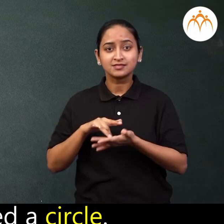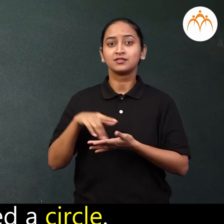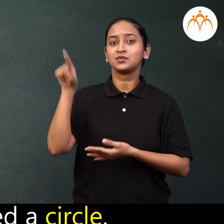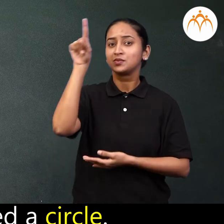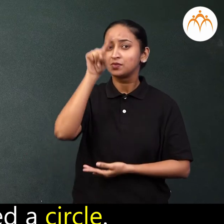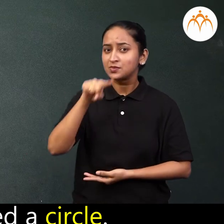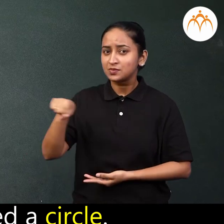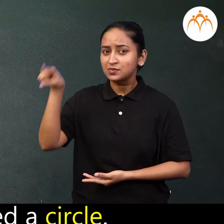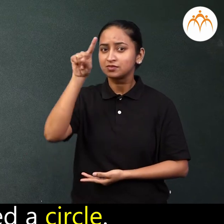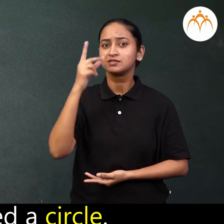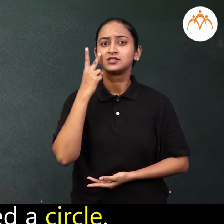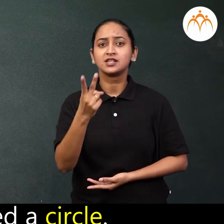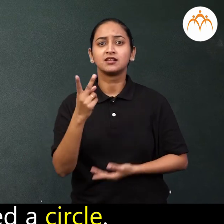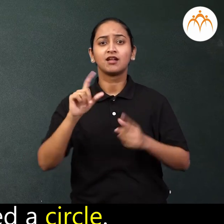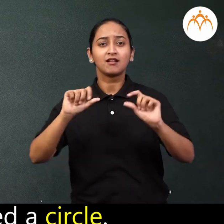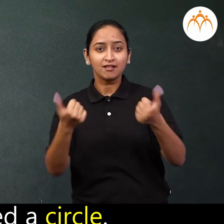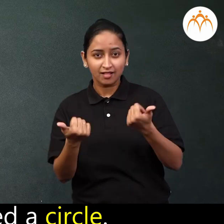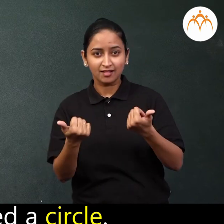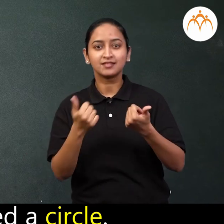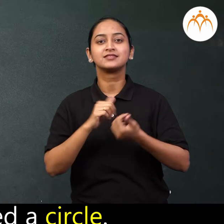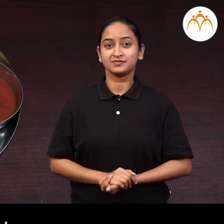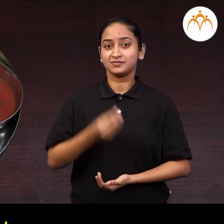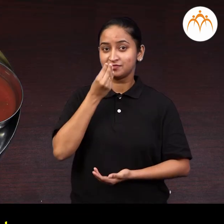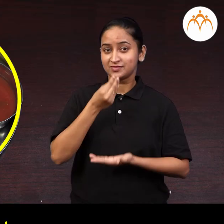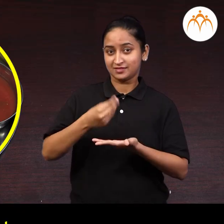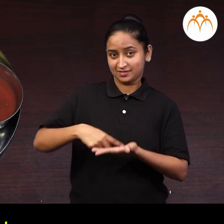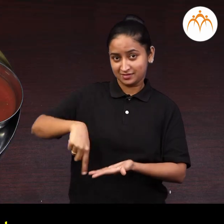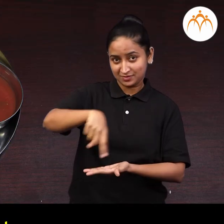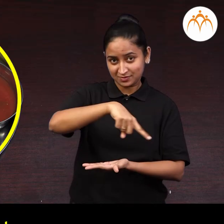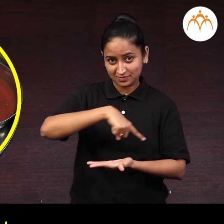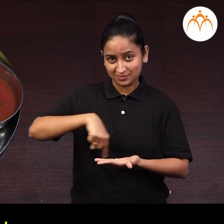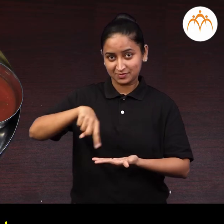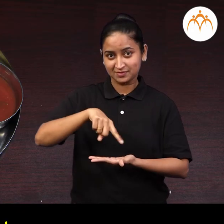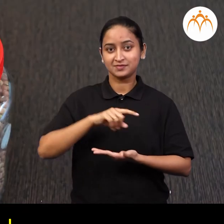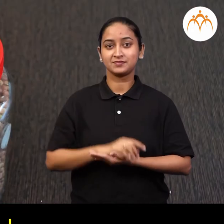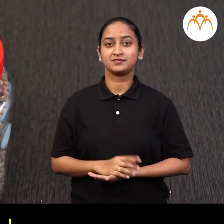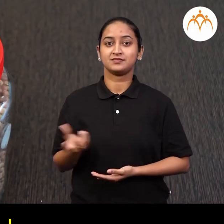Plate, Lid,